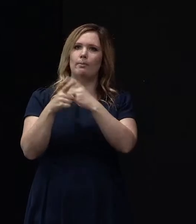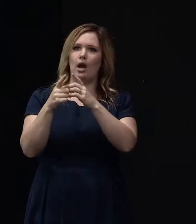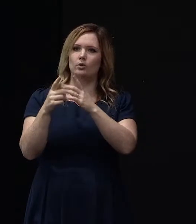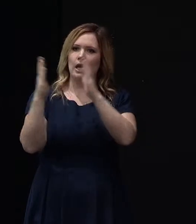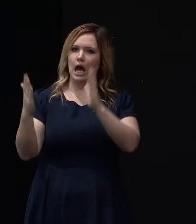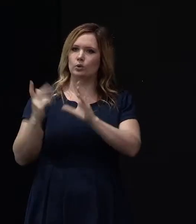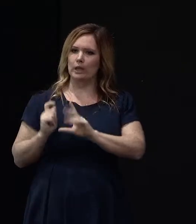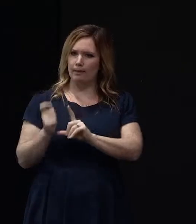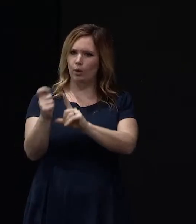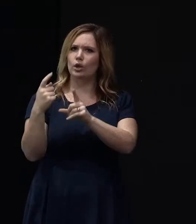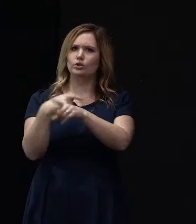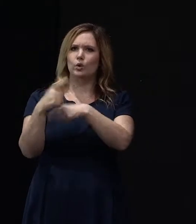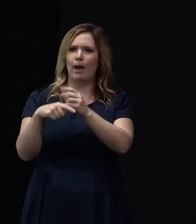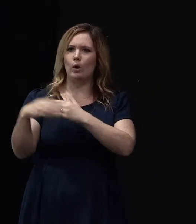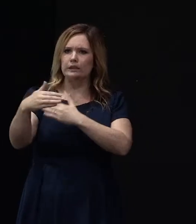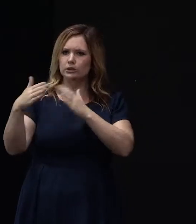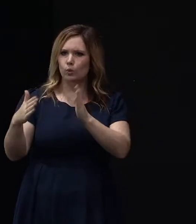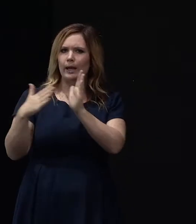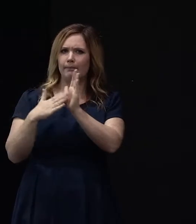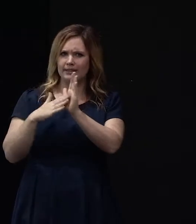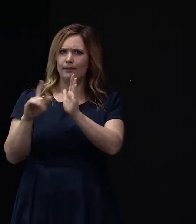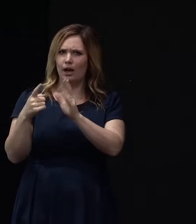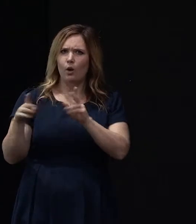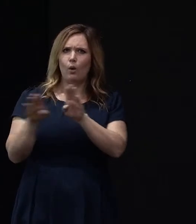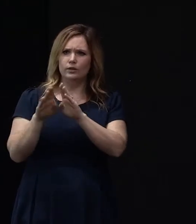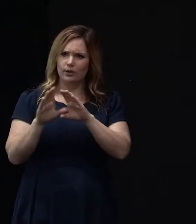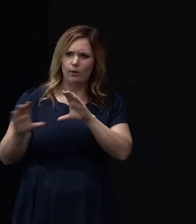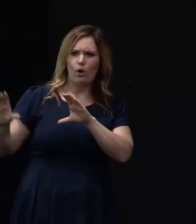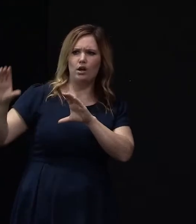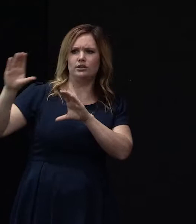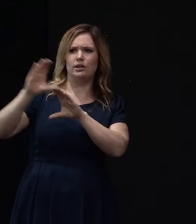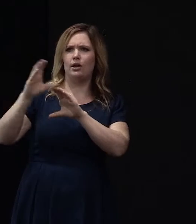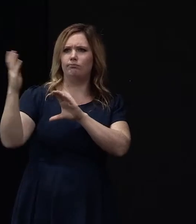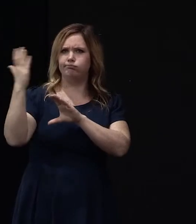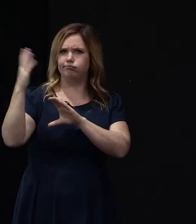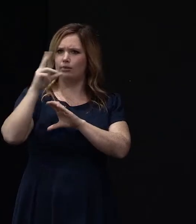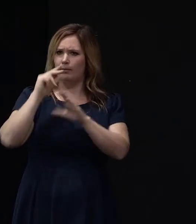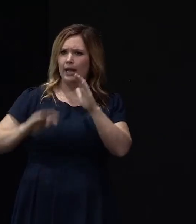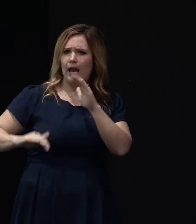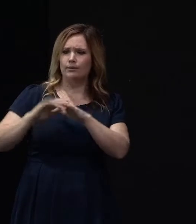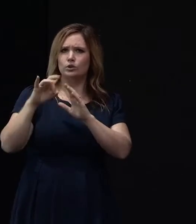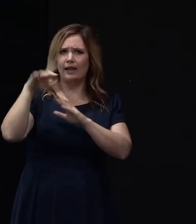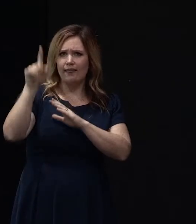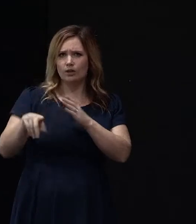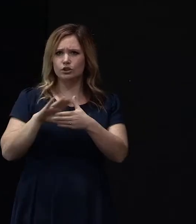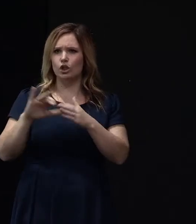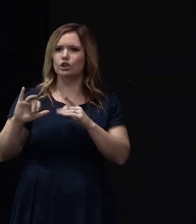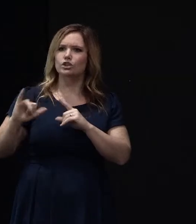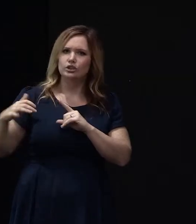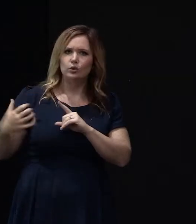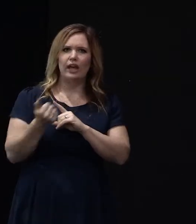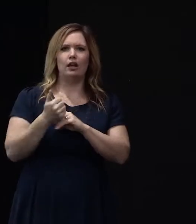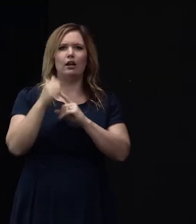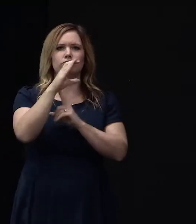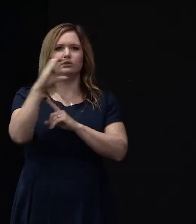inch cost. But on top of that, you've got a terrific amount, probably up to $10,000 to get your consents in